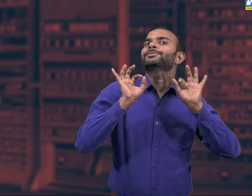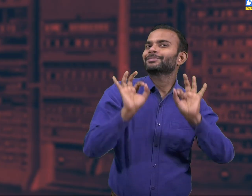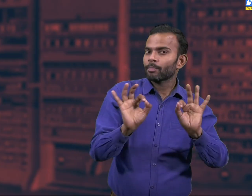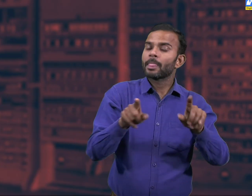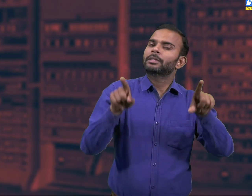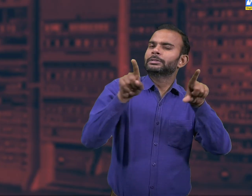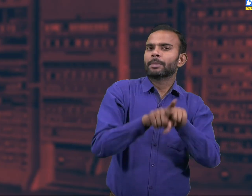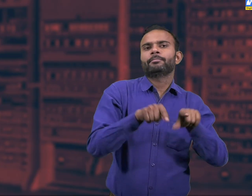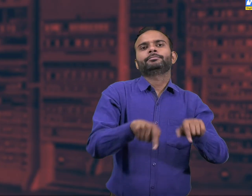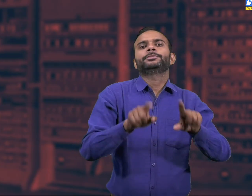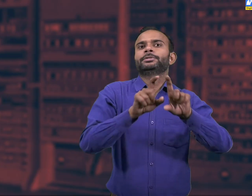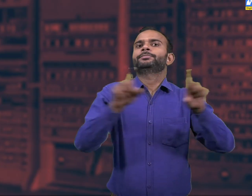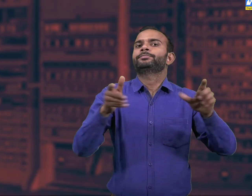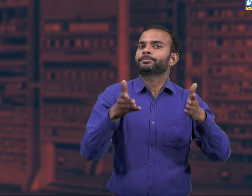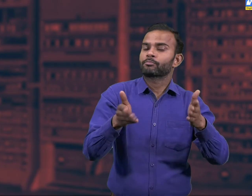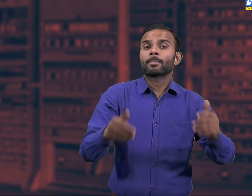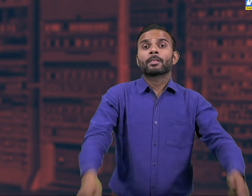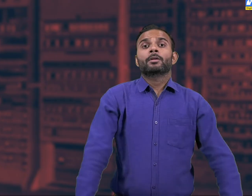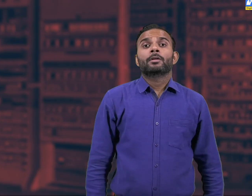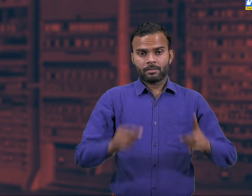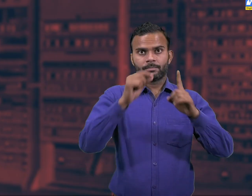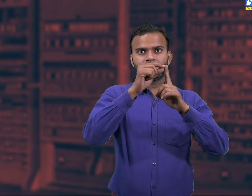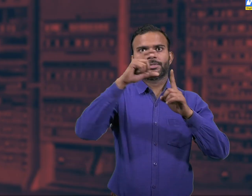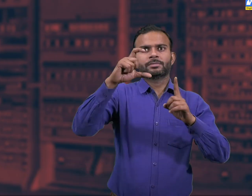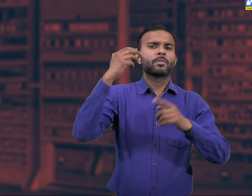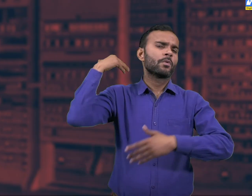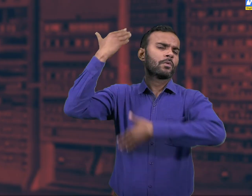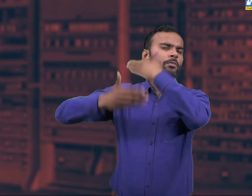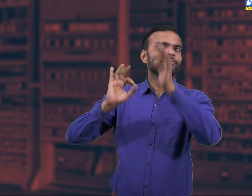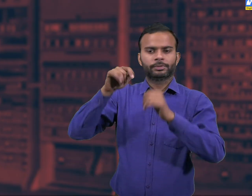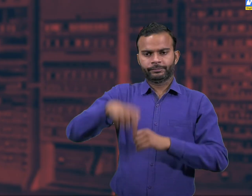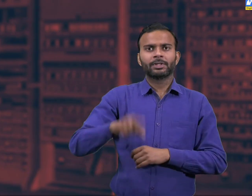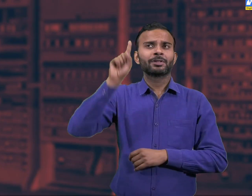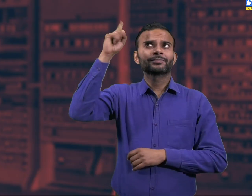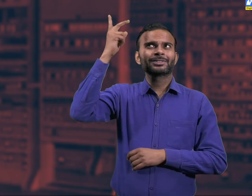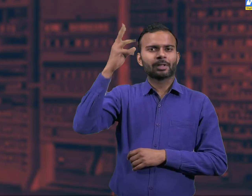This was the very first time when personal computer was used.